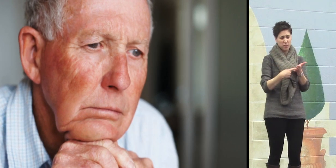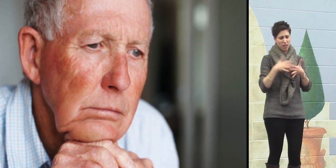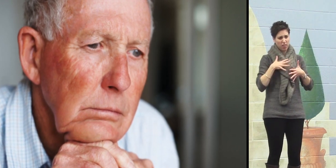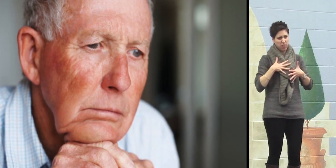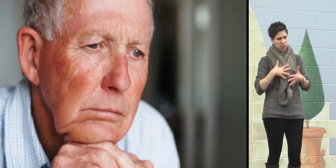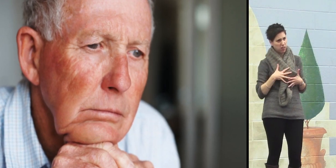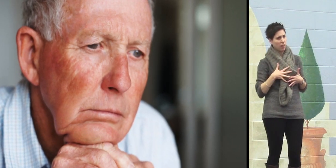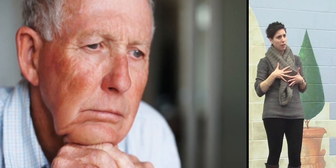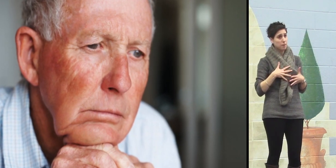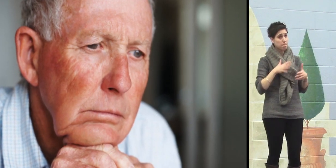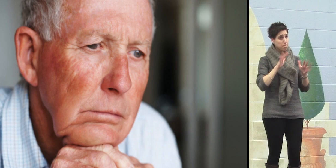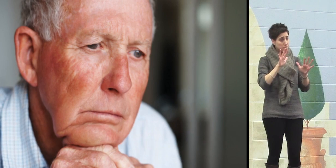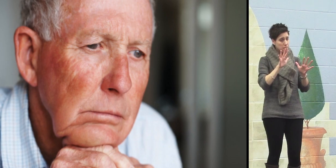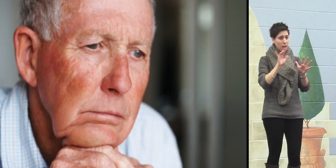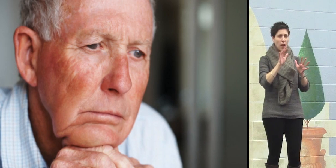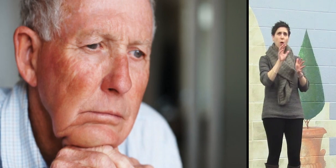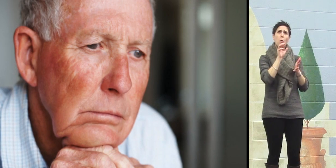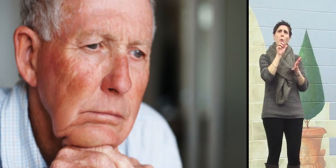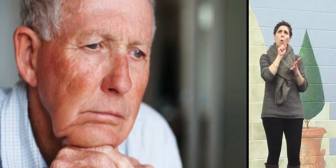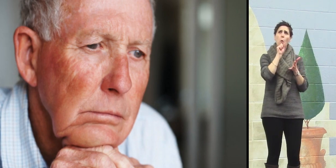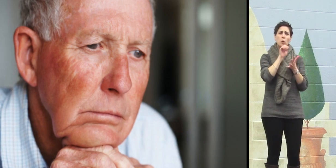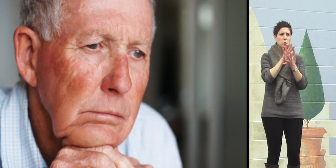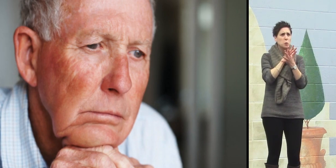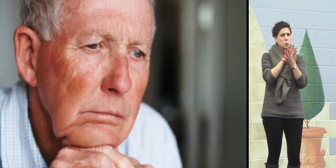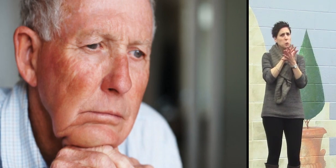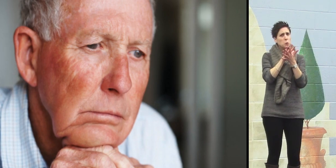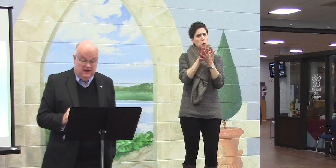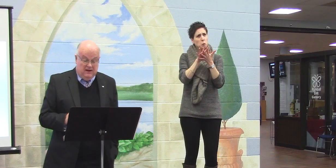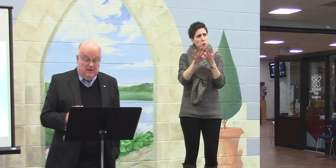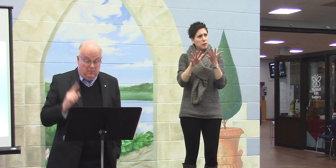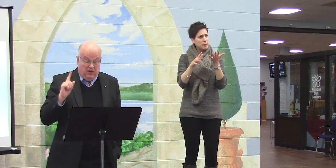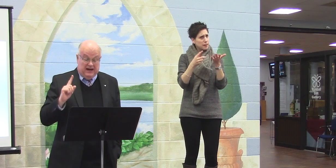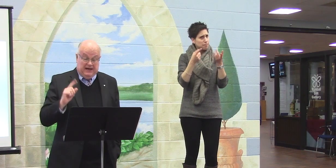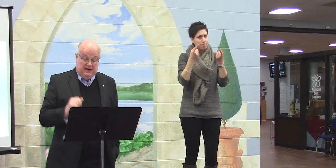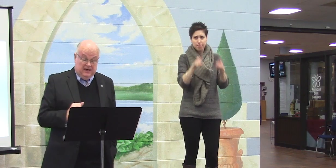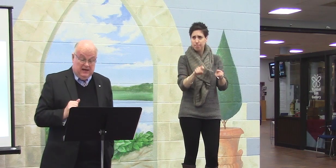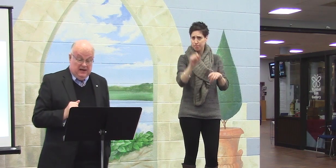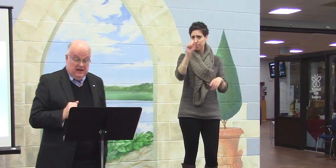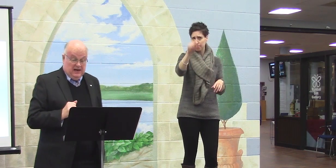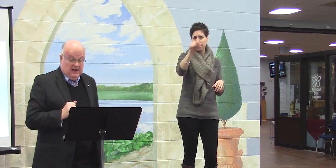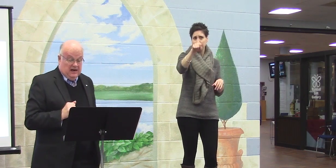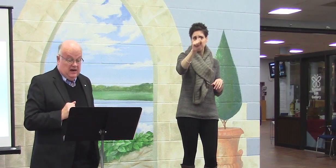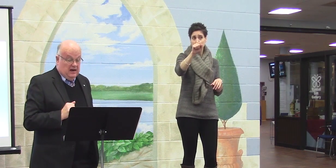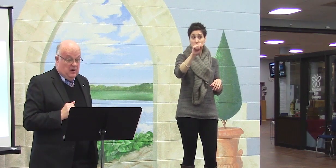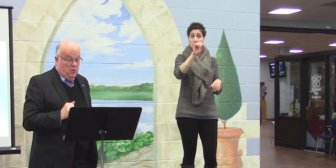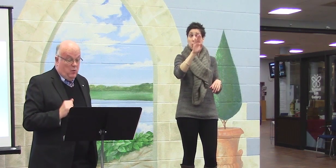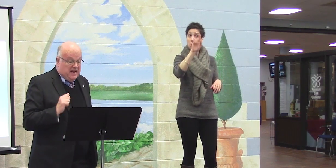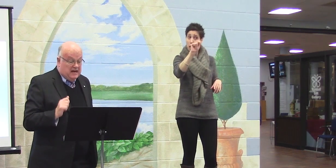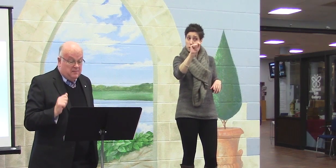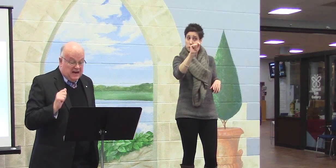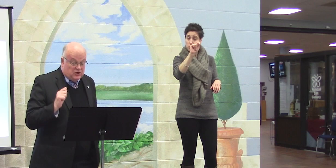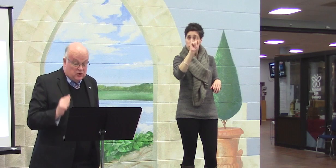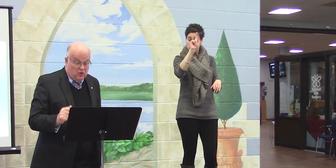All of these things about getting older are real. But we can make sure